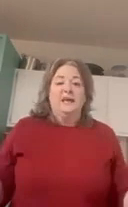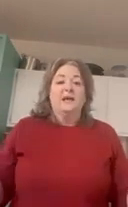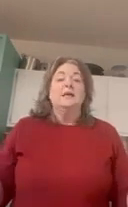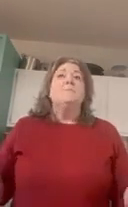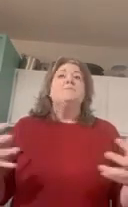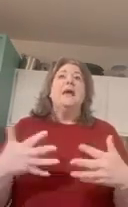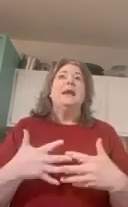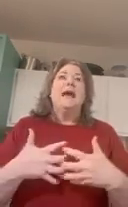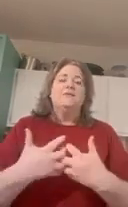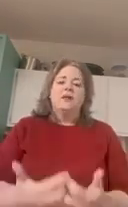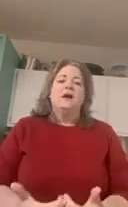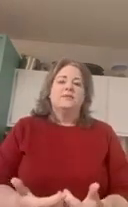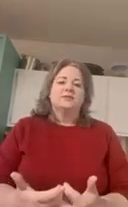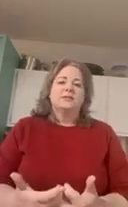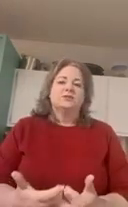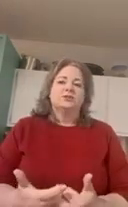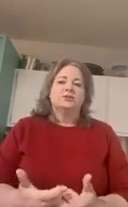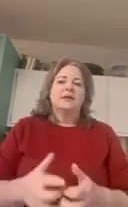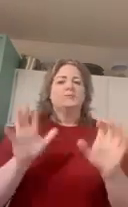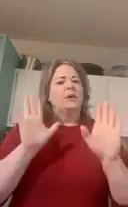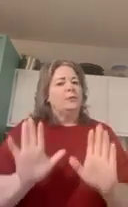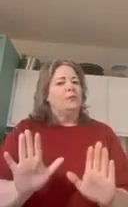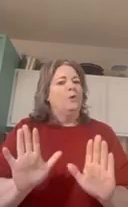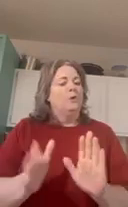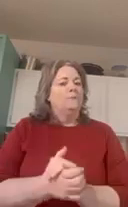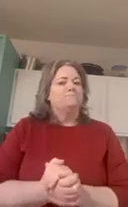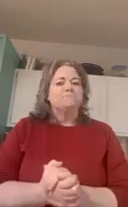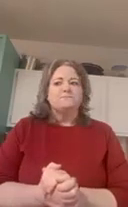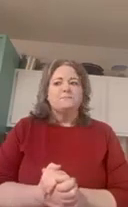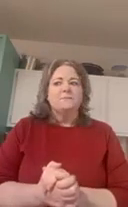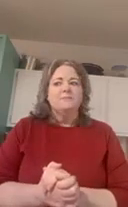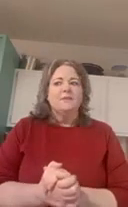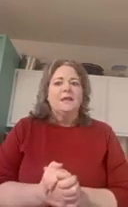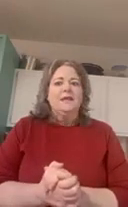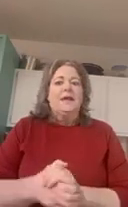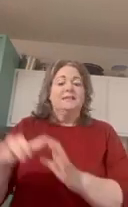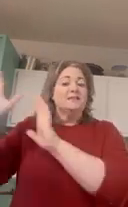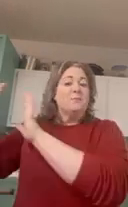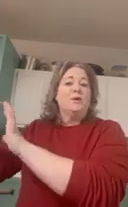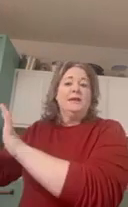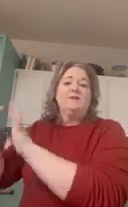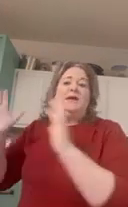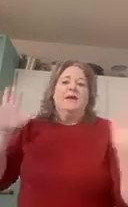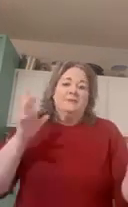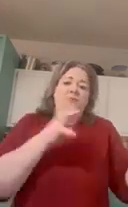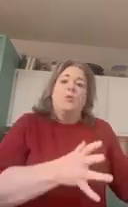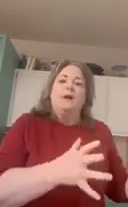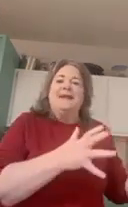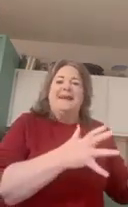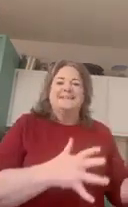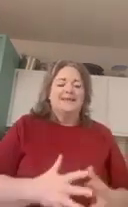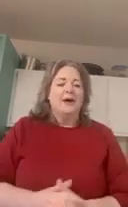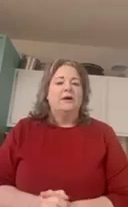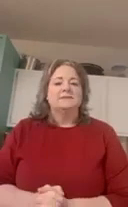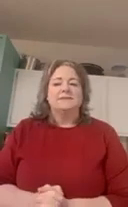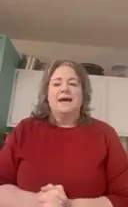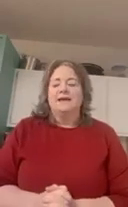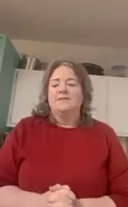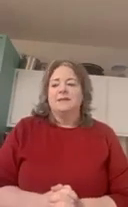and after that conversation i started saying wait a minute whoa and at this point i've been 20 days now outside of this